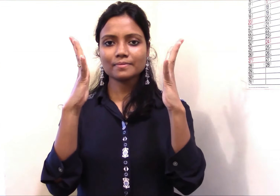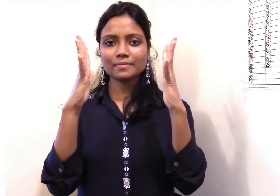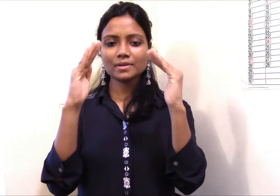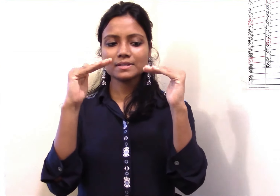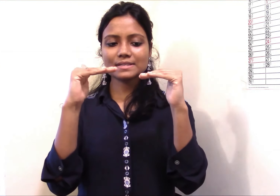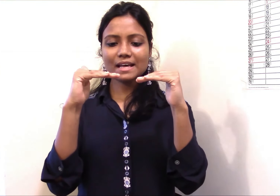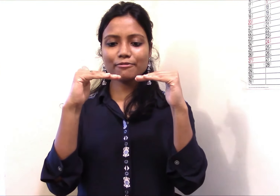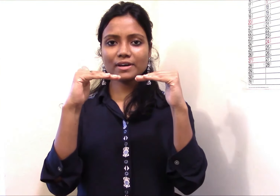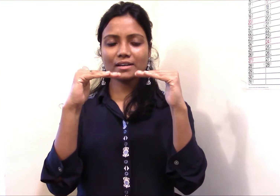Seven.